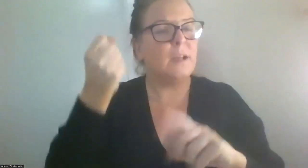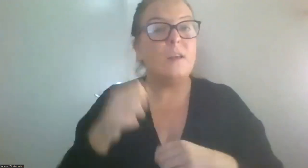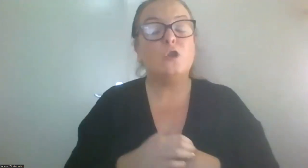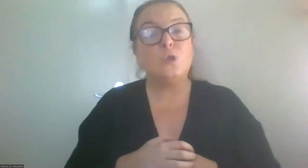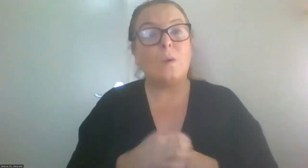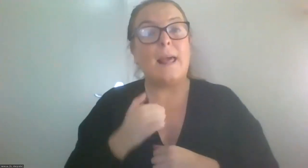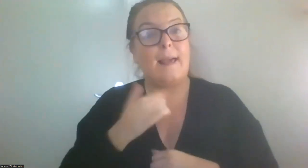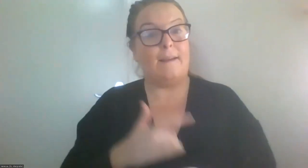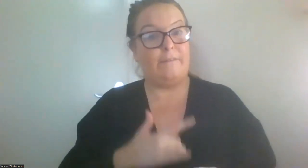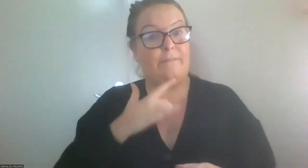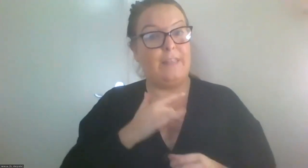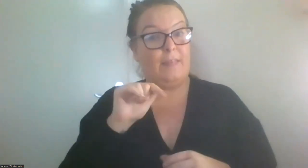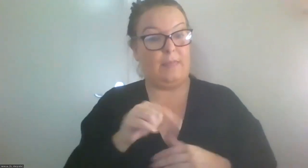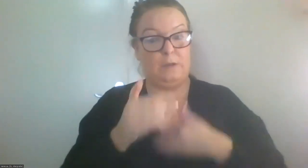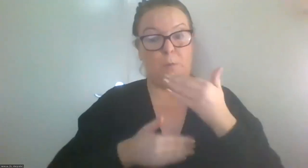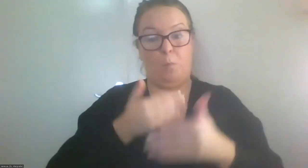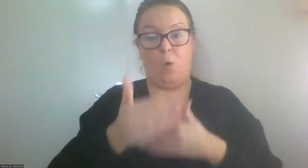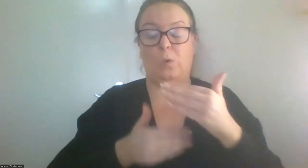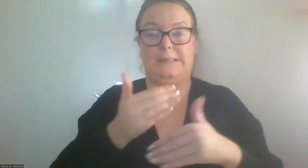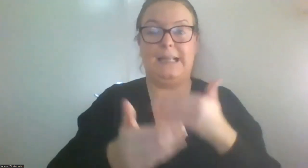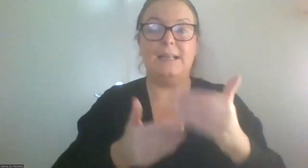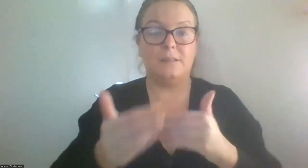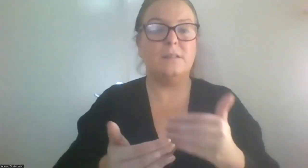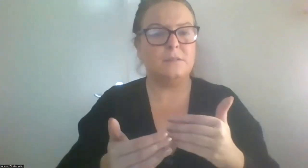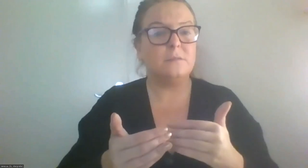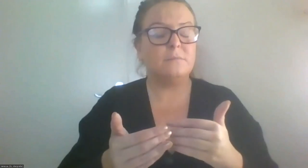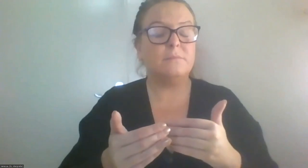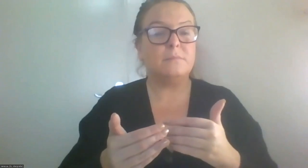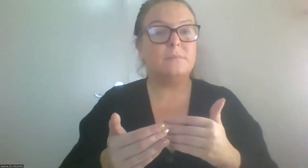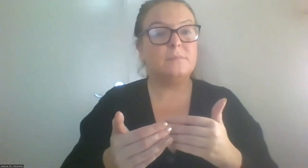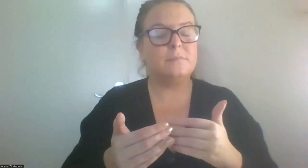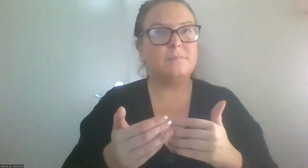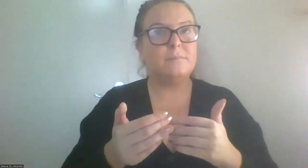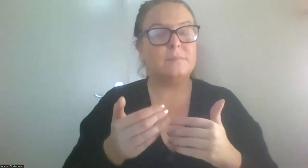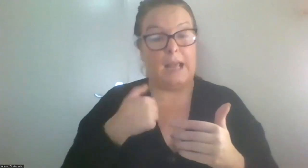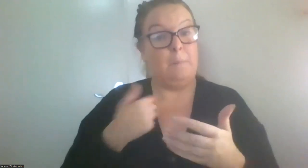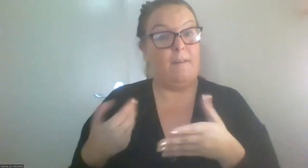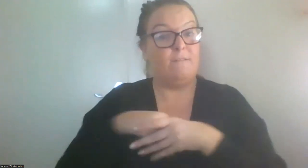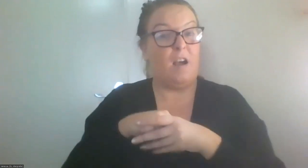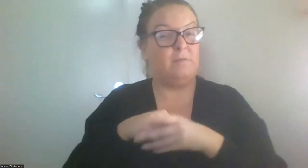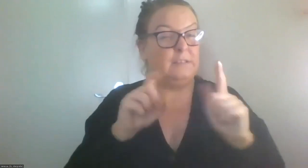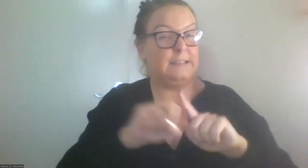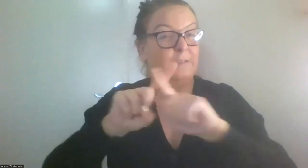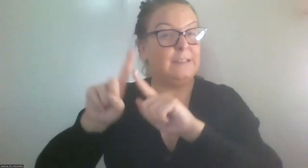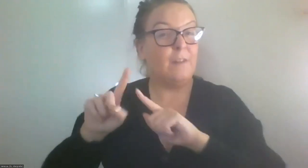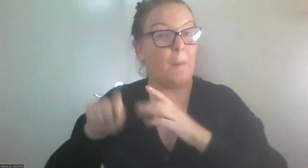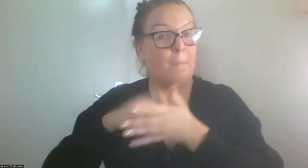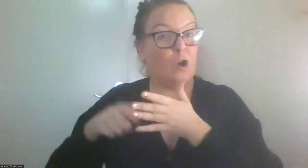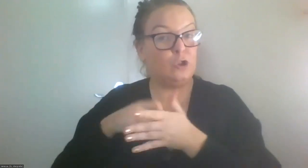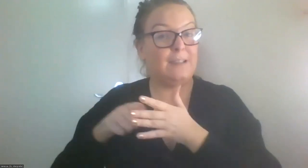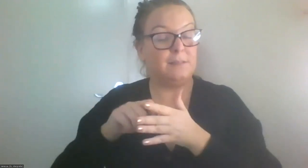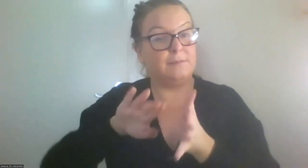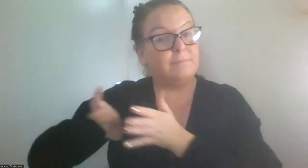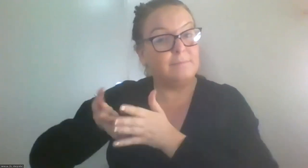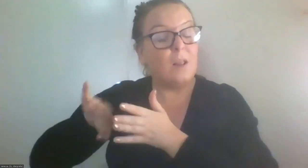unusually because I've been involved in a number of different projects, projects, but I really felt in this process